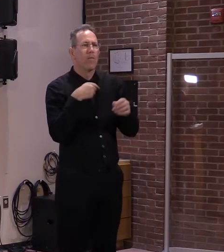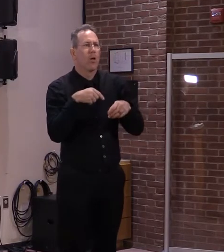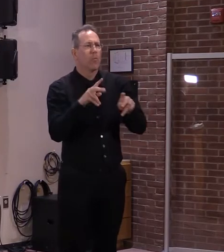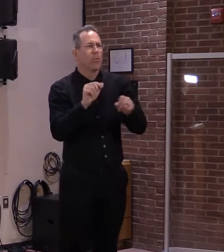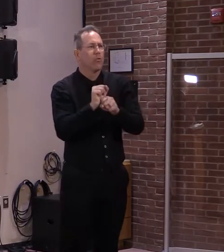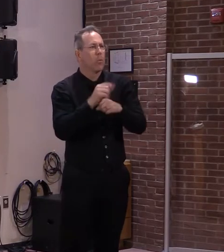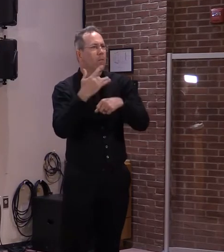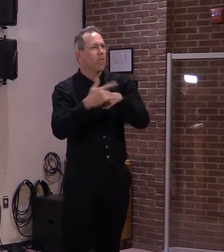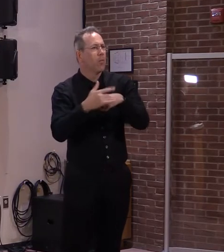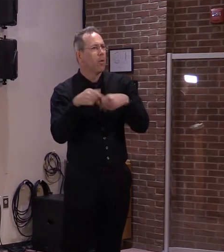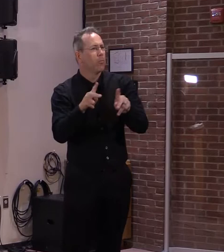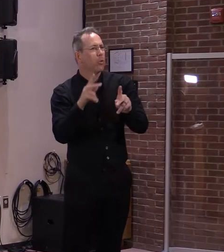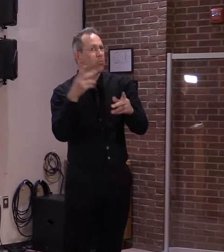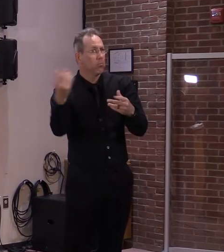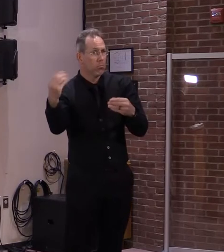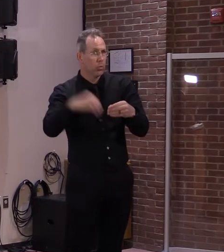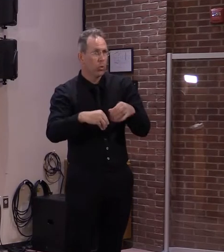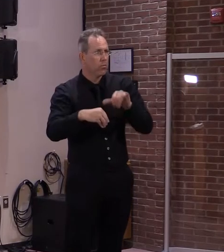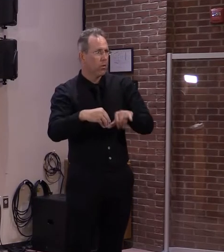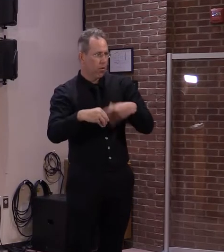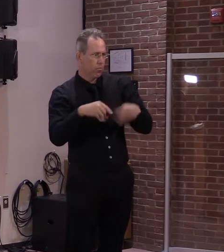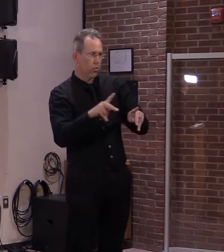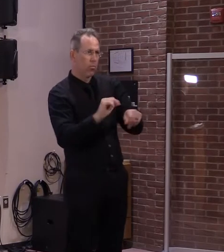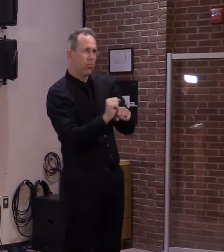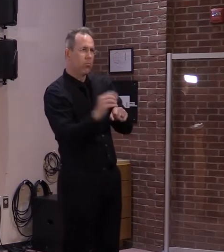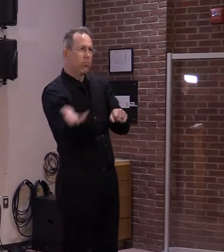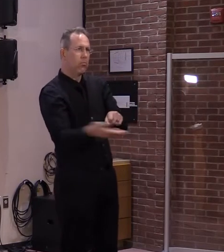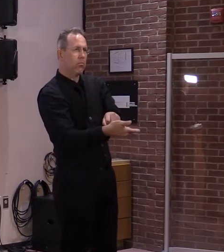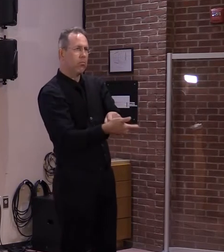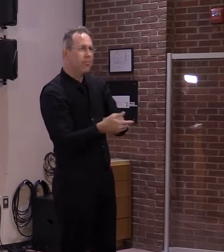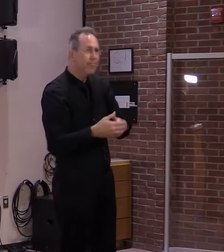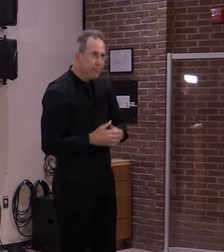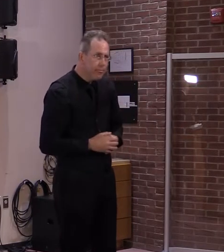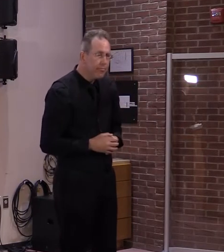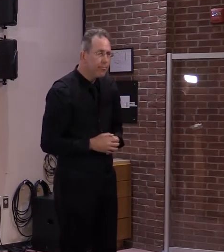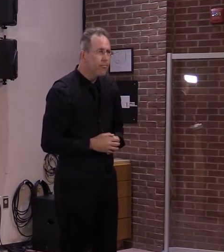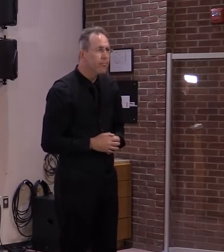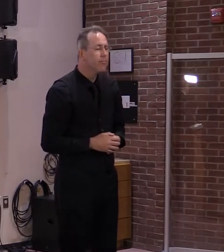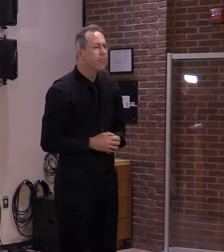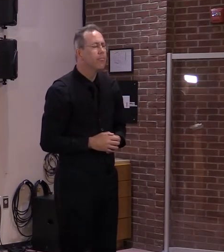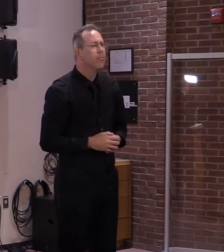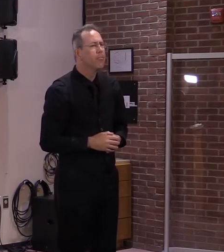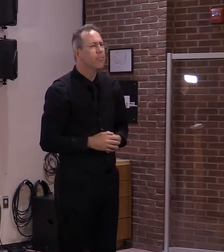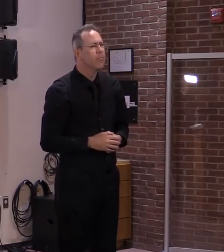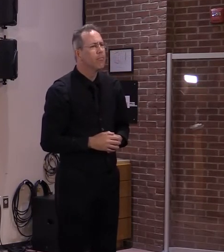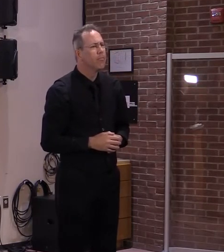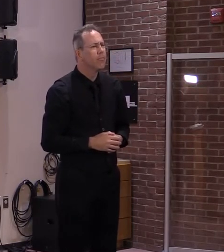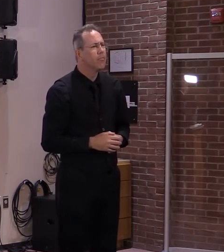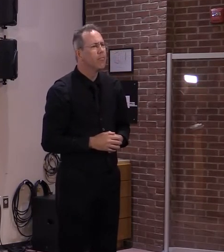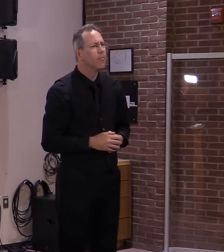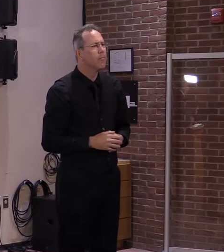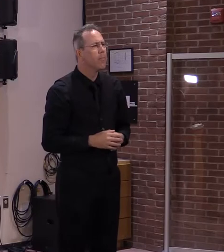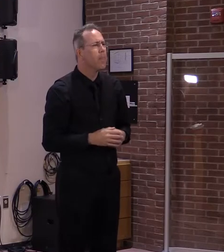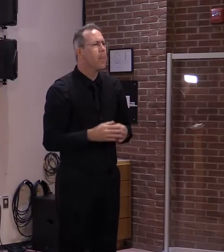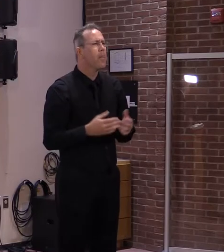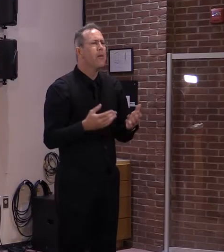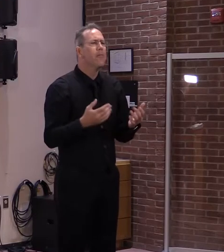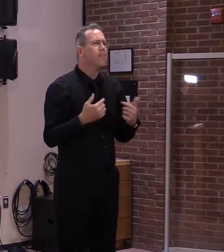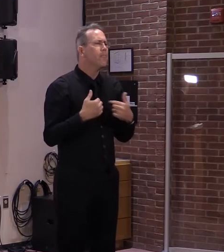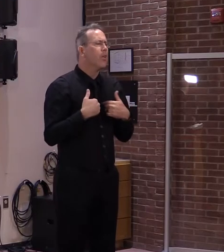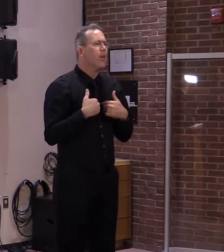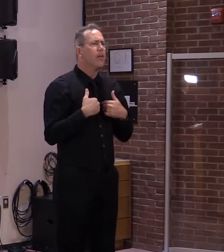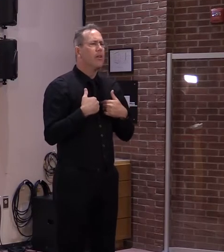it wasn't lost on us over the last four or five years as to a tremendous resource we had with it with our college system,